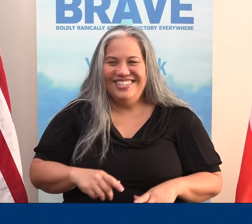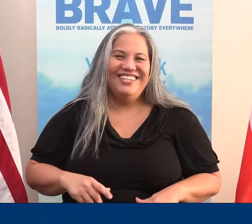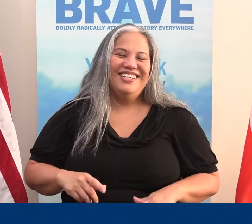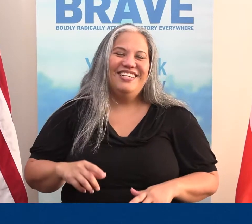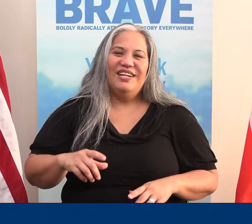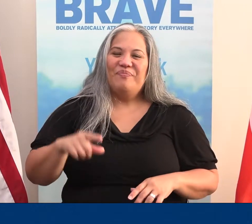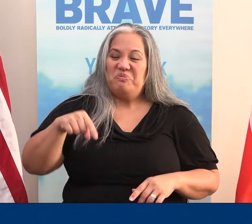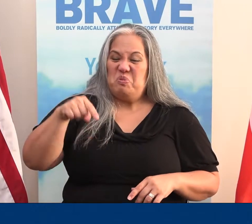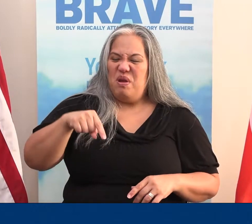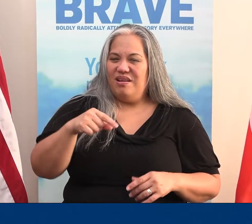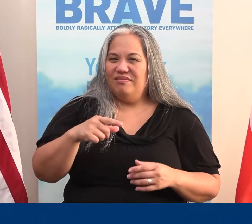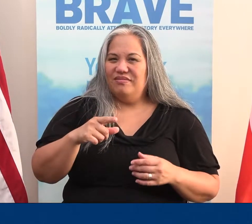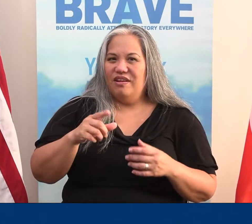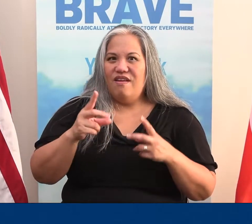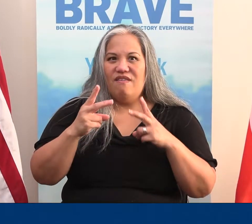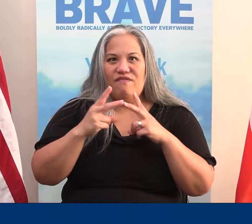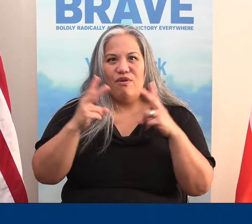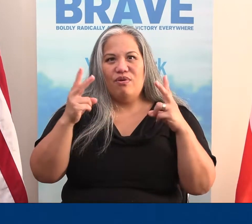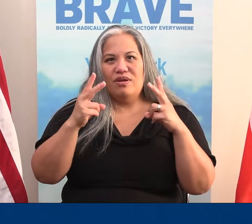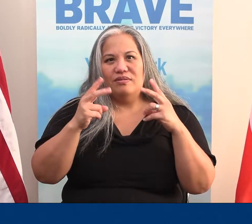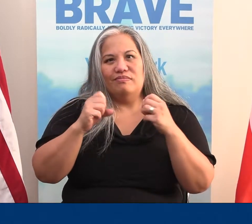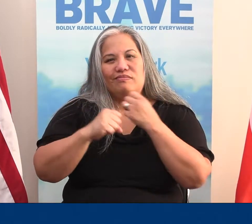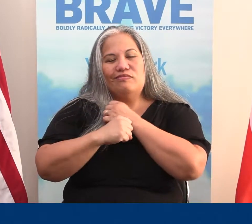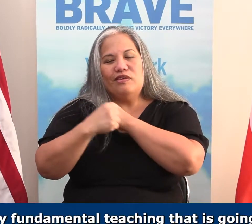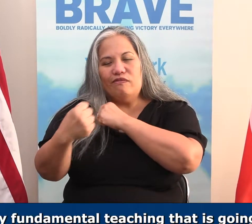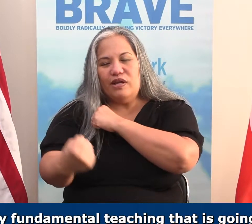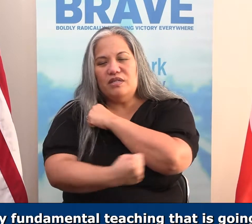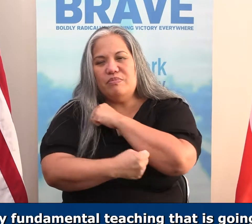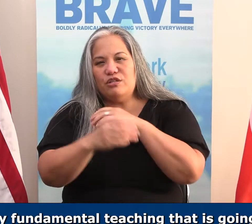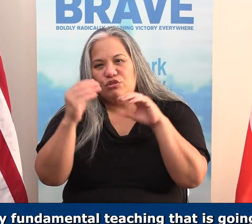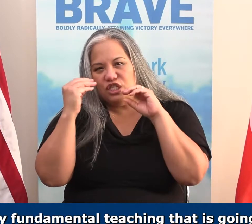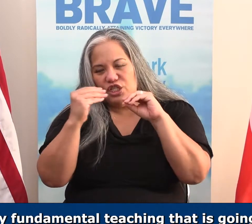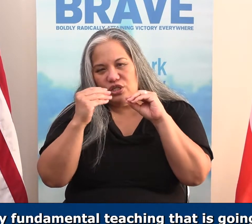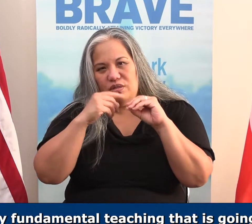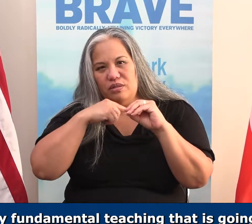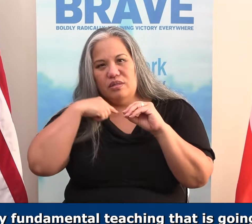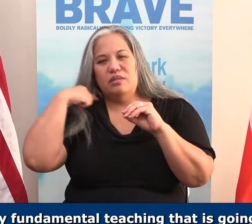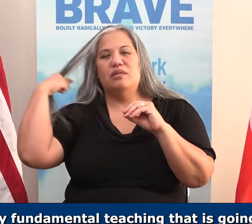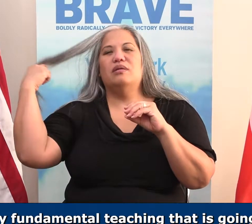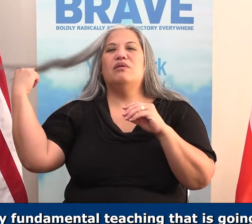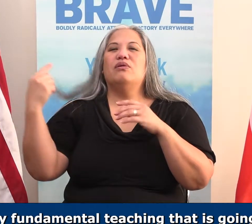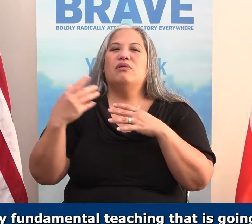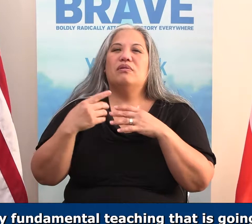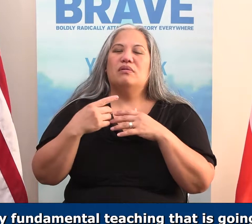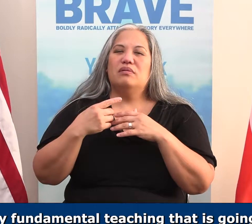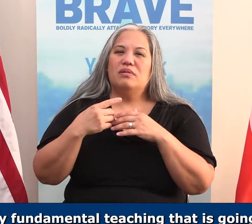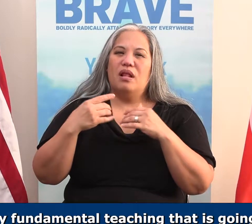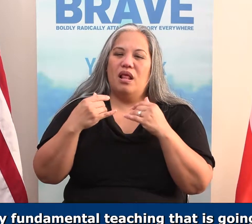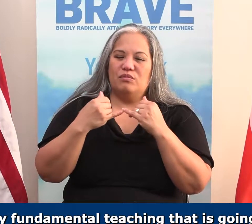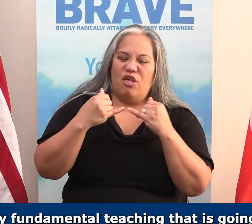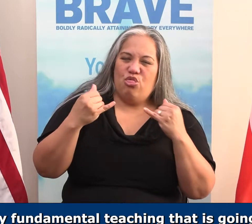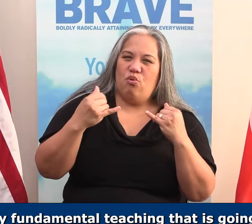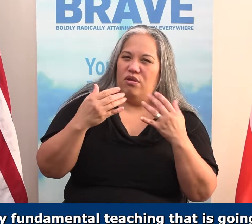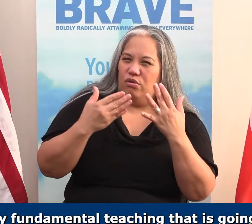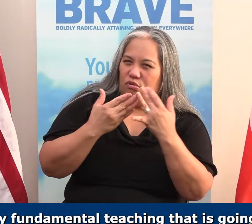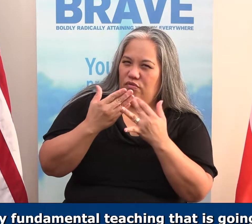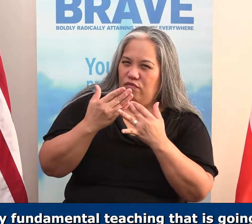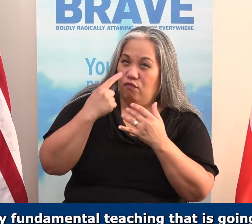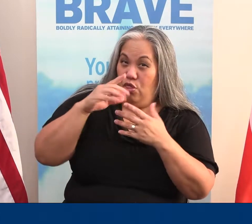amen? Now, right here is a very fundamental teaching that is going to be a thread through all the rest of the studies.